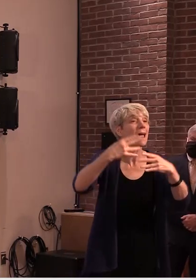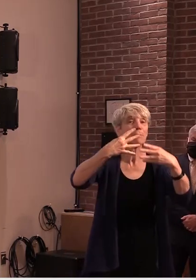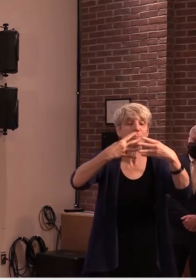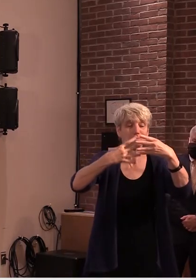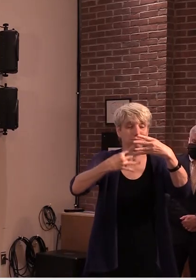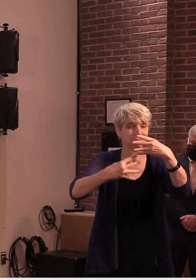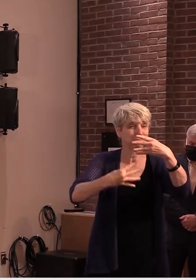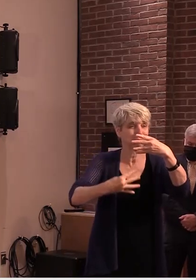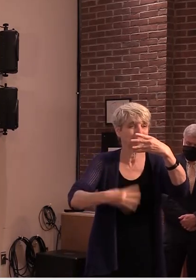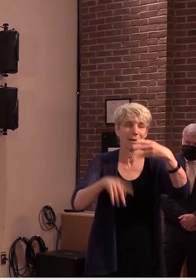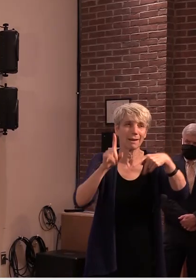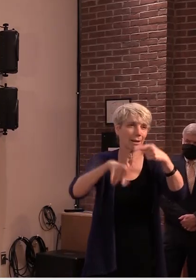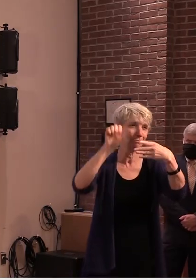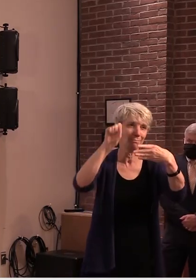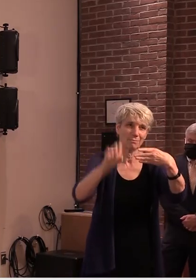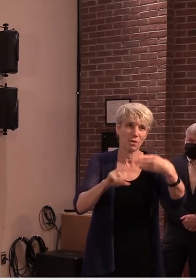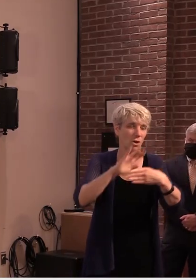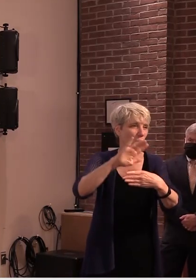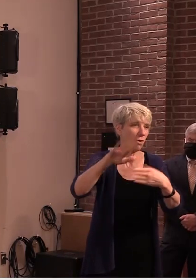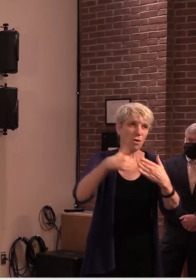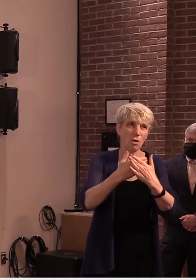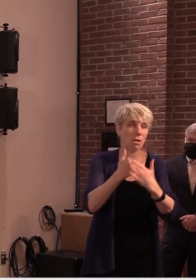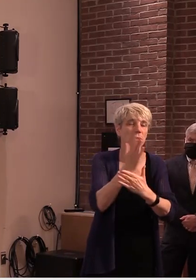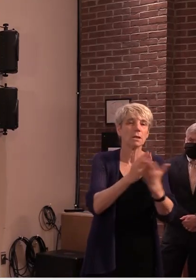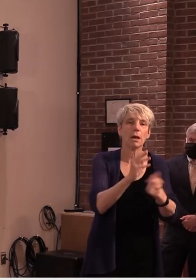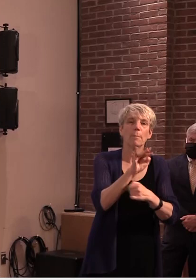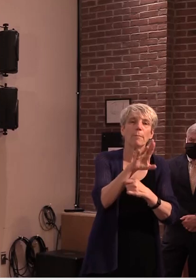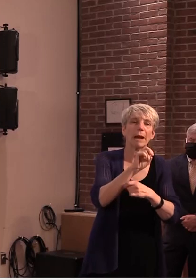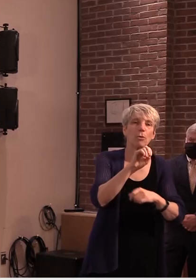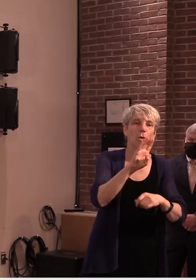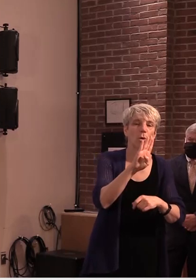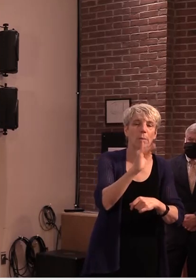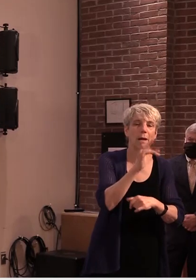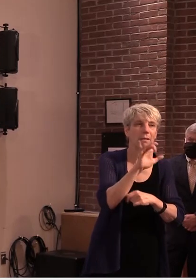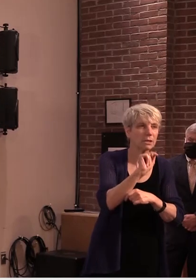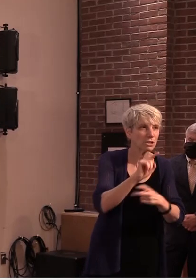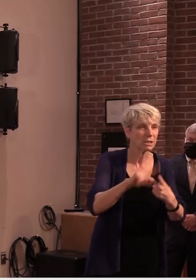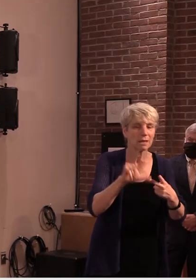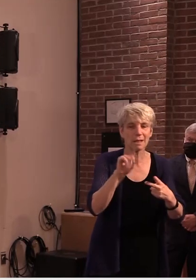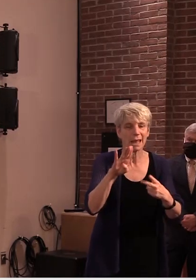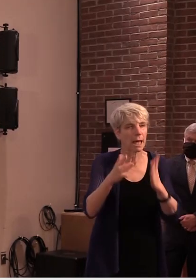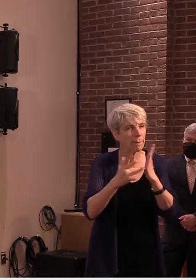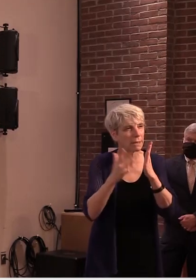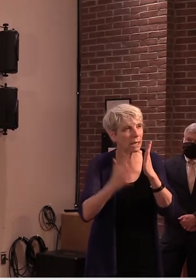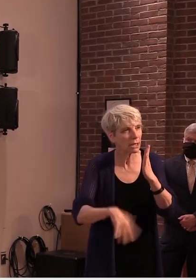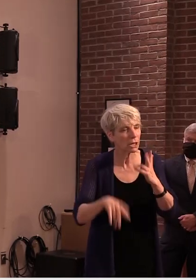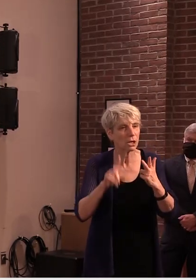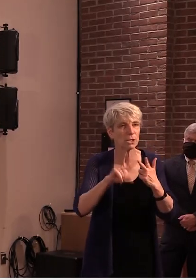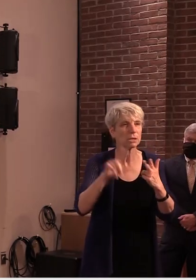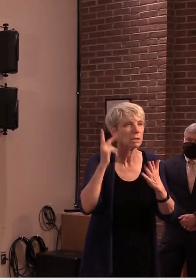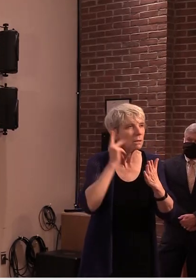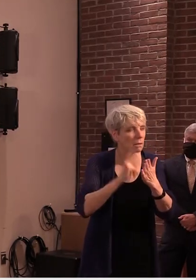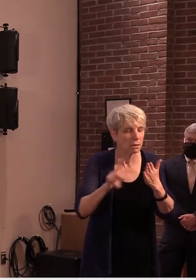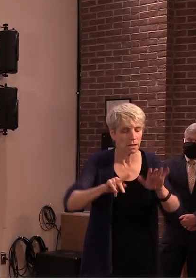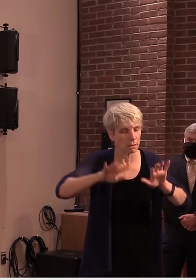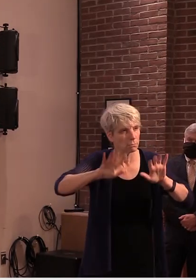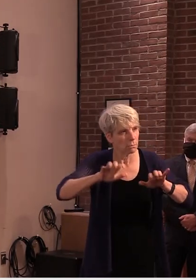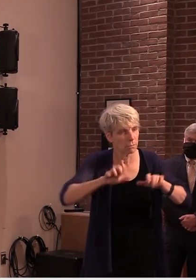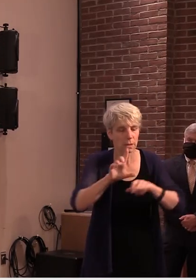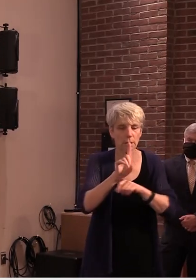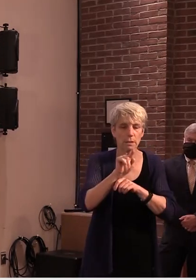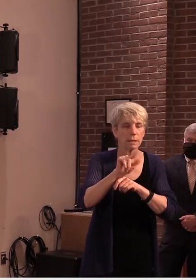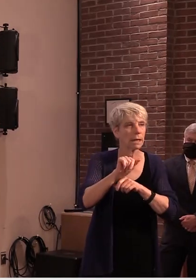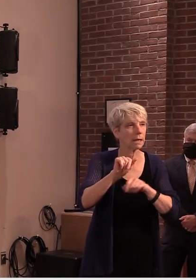but includes microbiologists laboratory technicians administrative and data entry staff